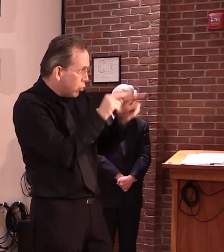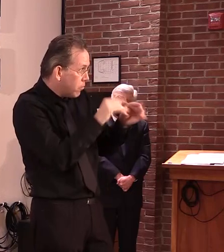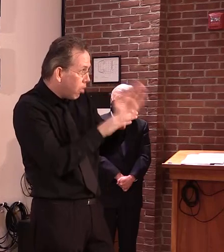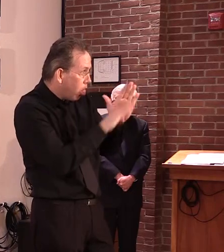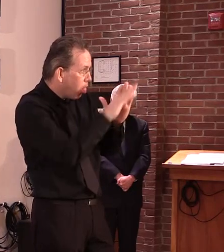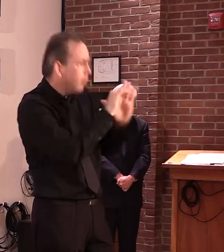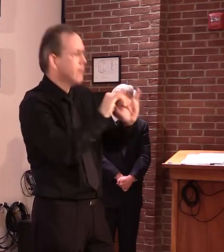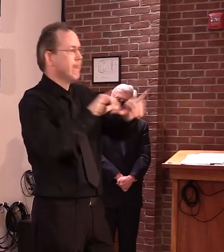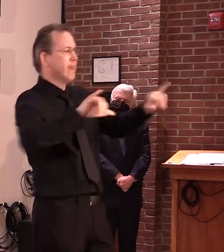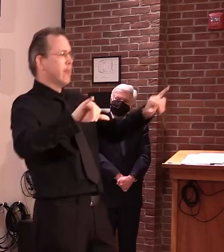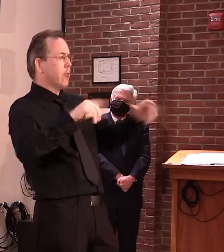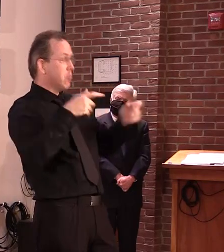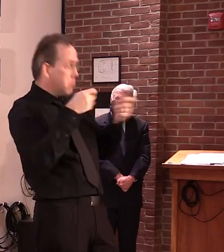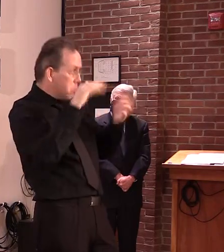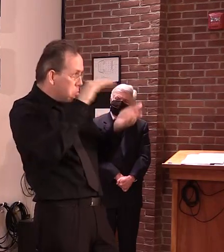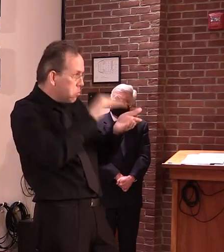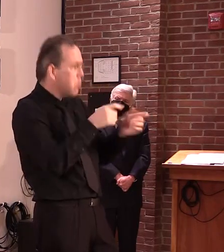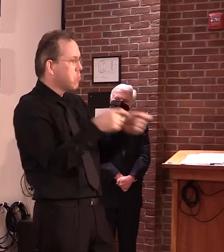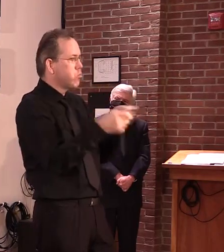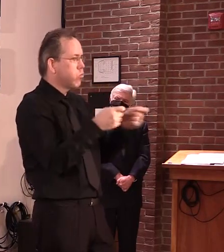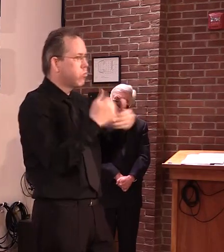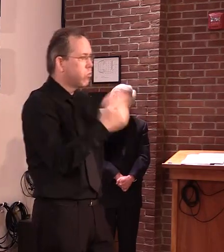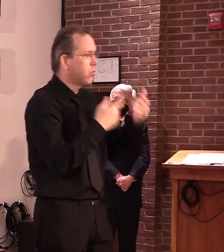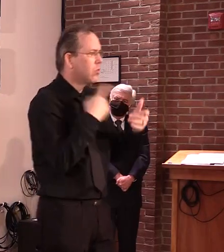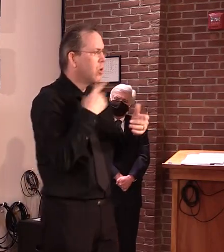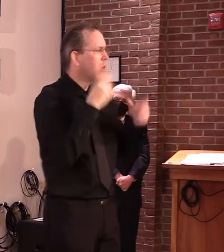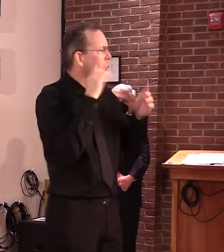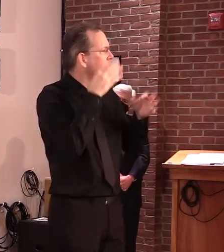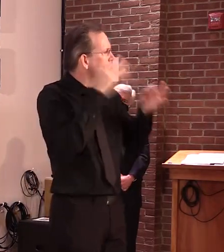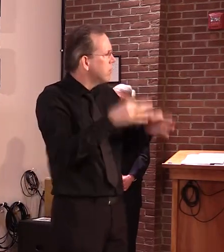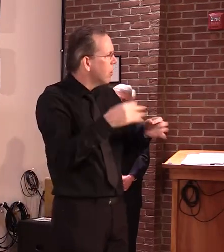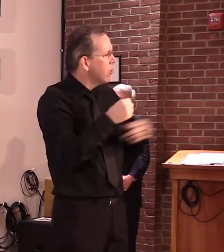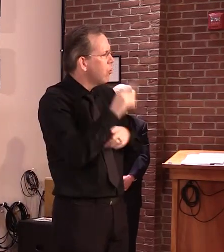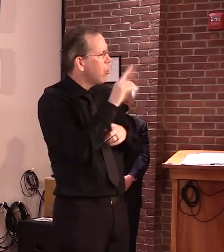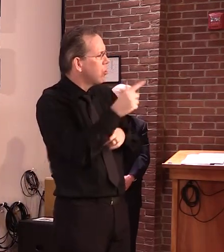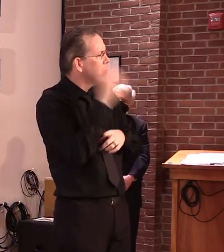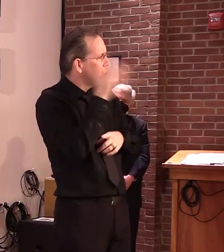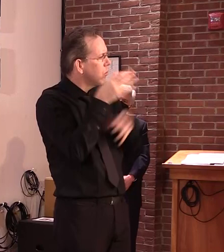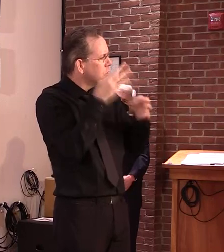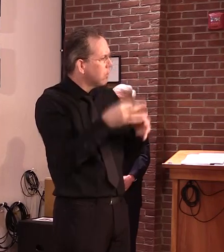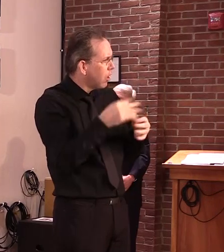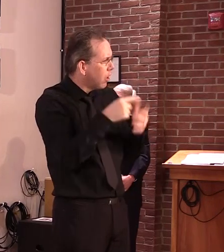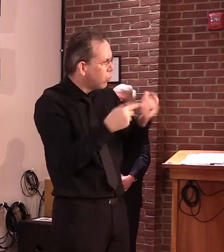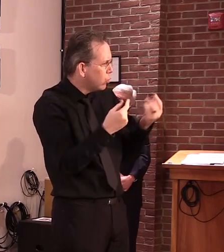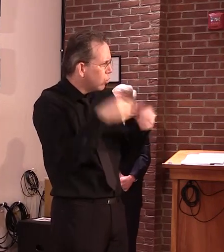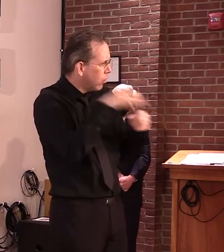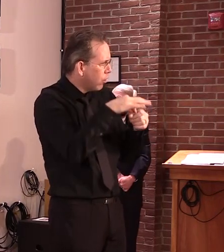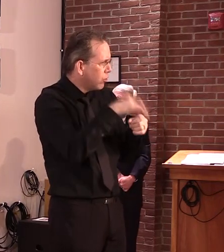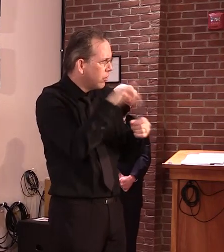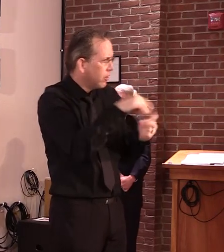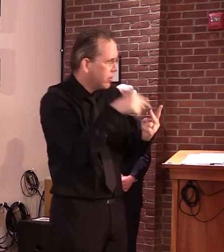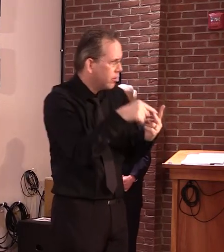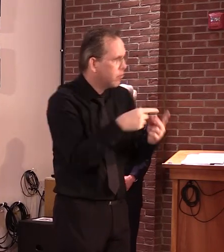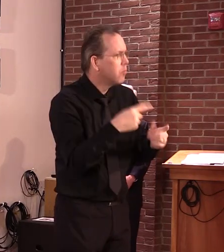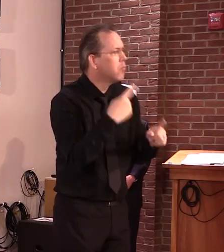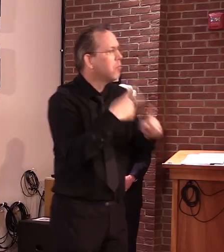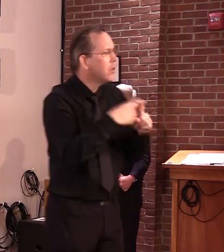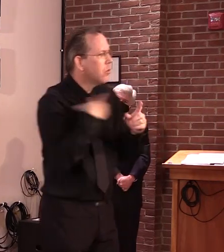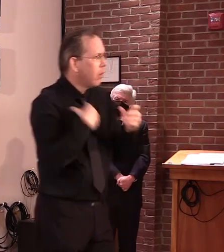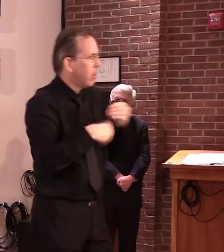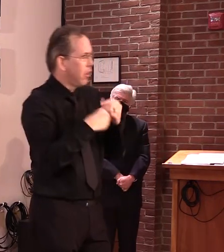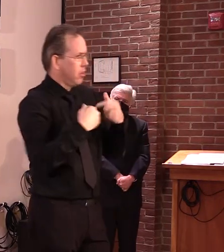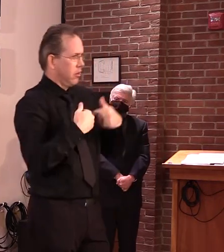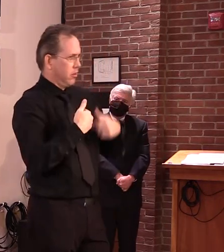perspective in August. And and I would add that that I wasn't added into this process